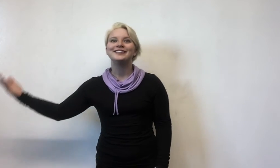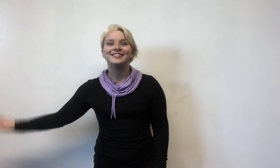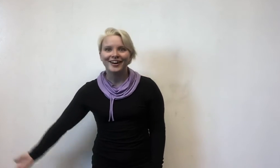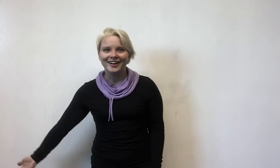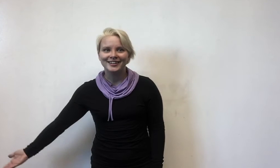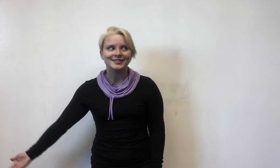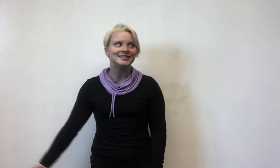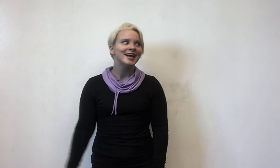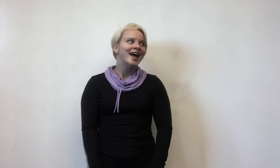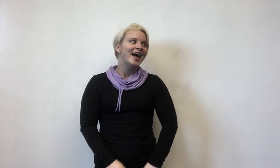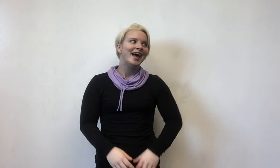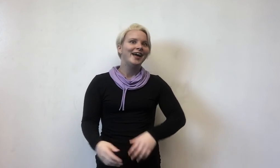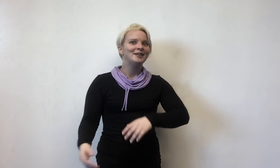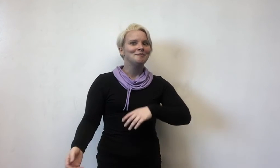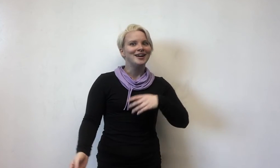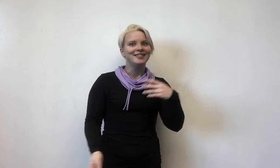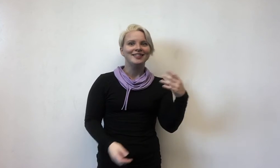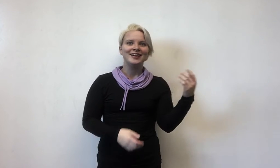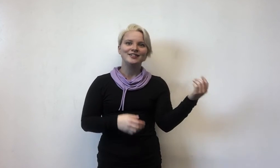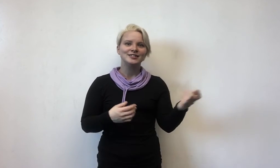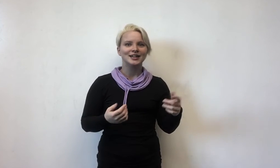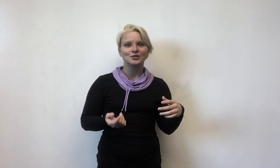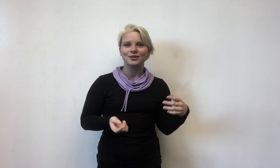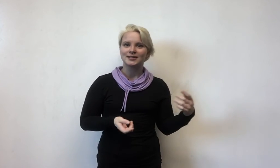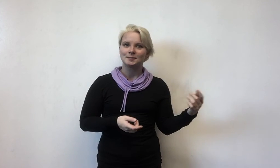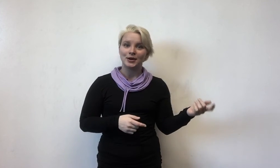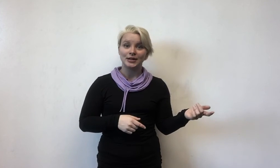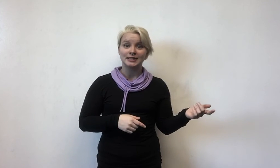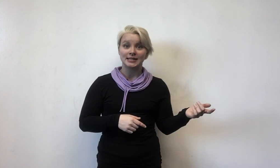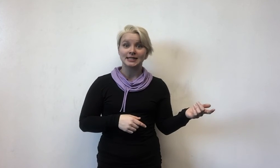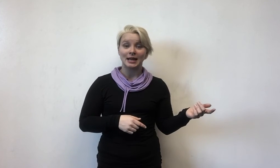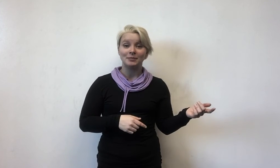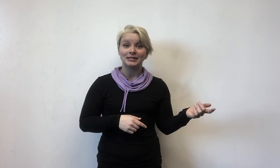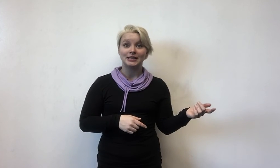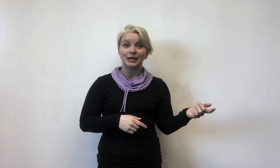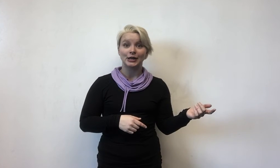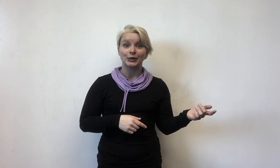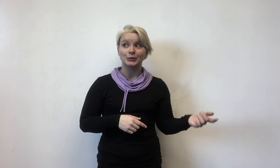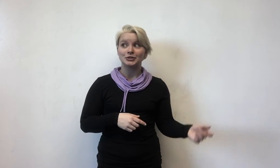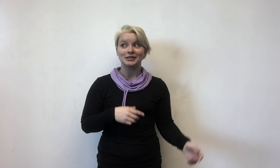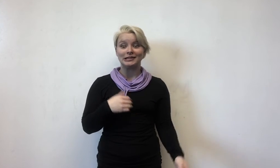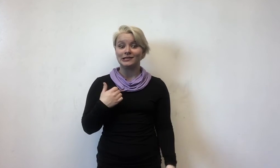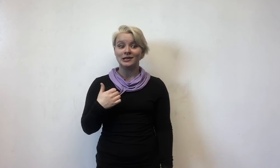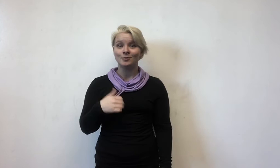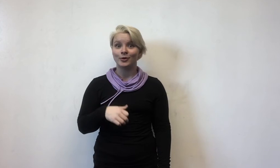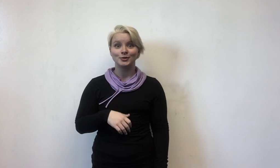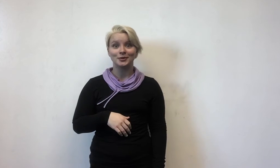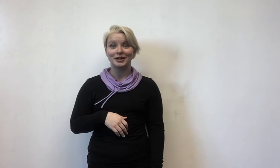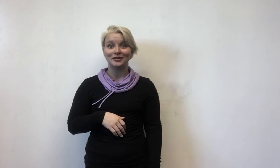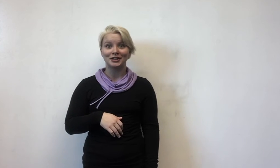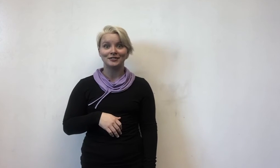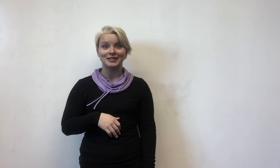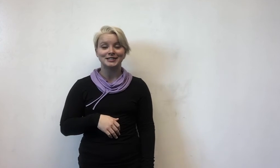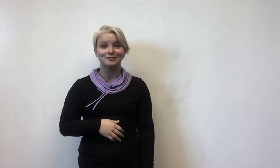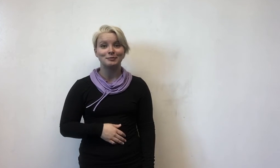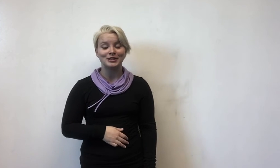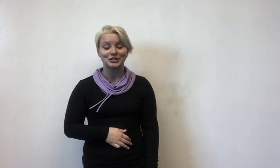it does, and my later sexual experiences led me to the conclusion that young boys were never given this information